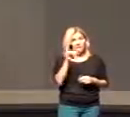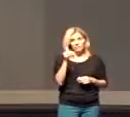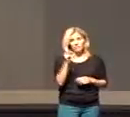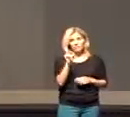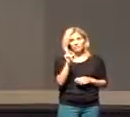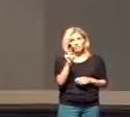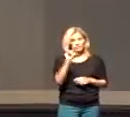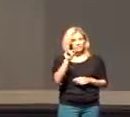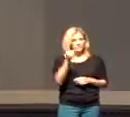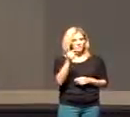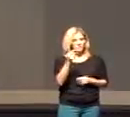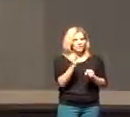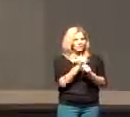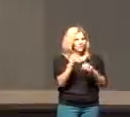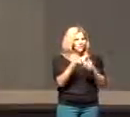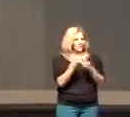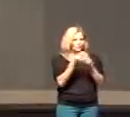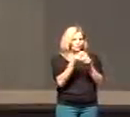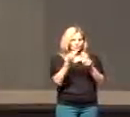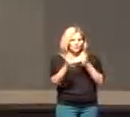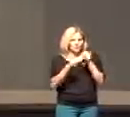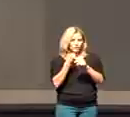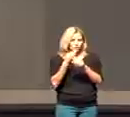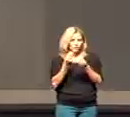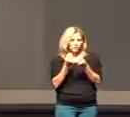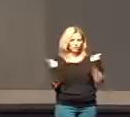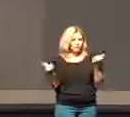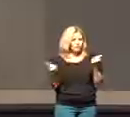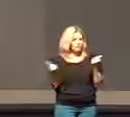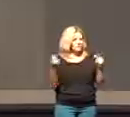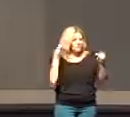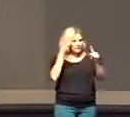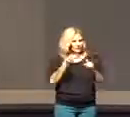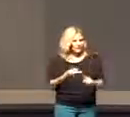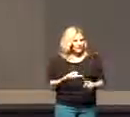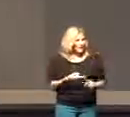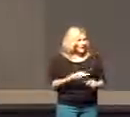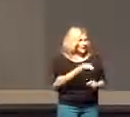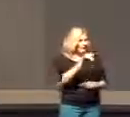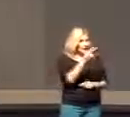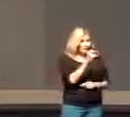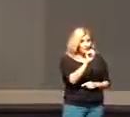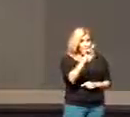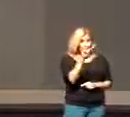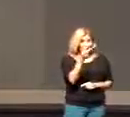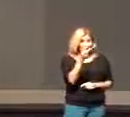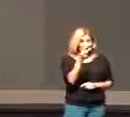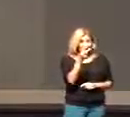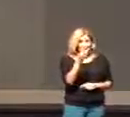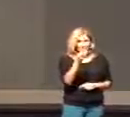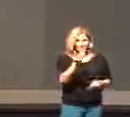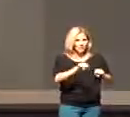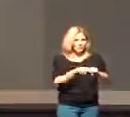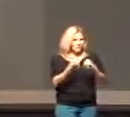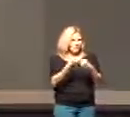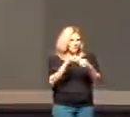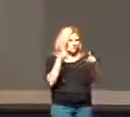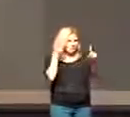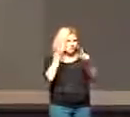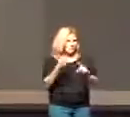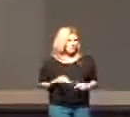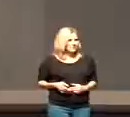1st? We make New Year's resolutions and what do half of us do on January 2nd? We break them